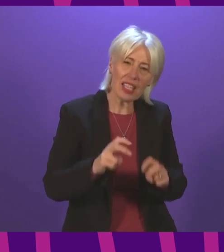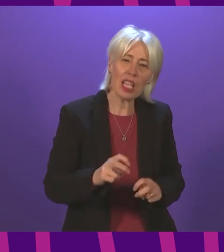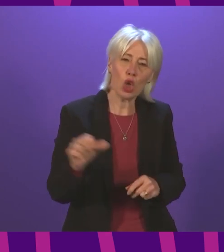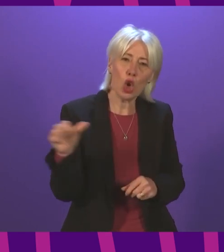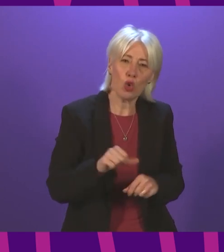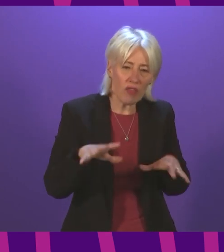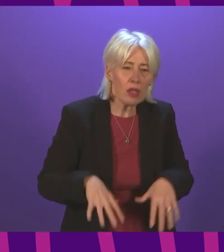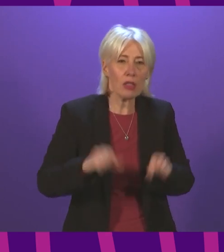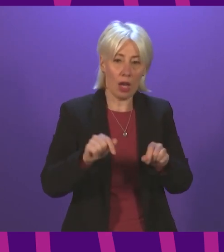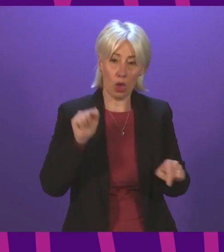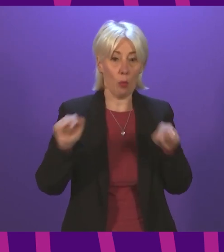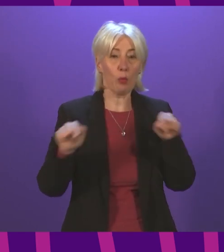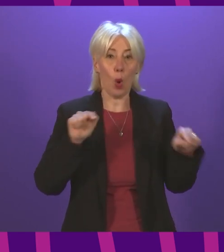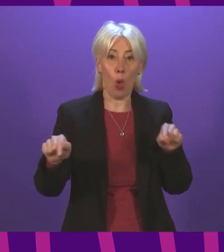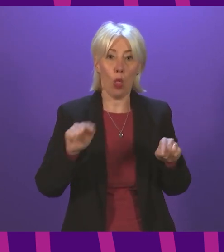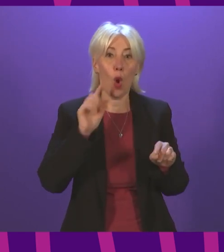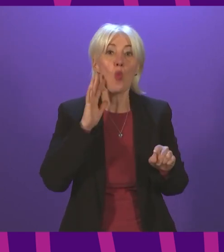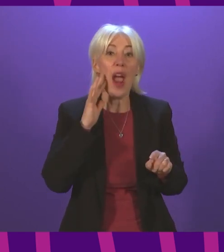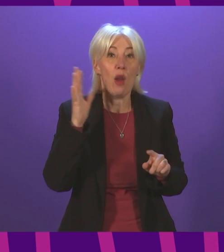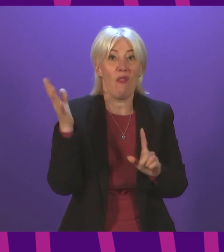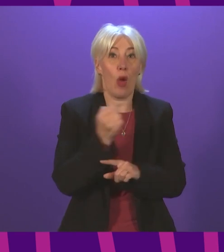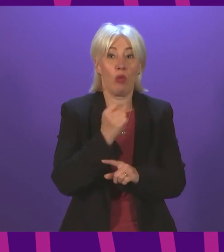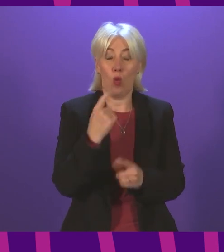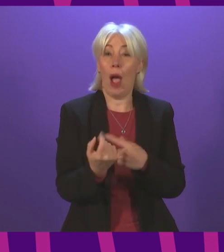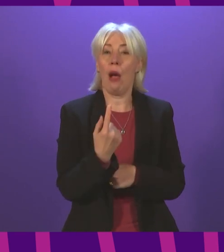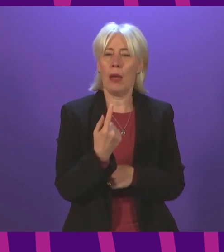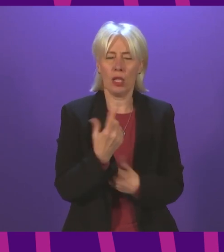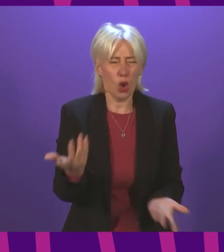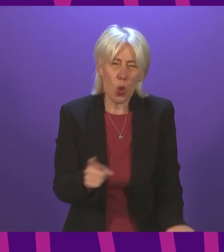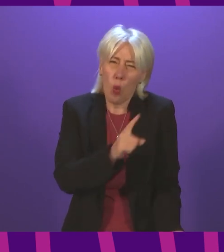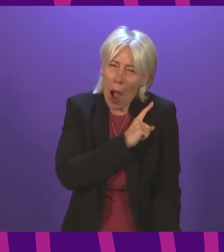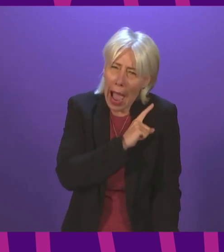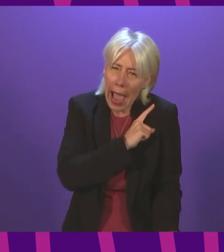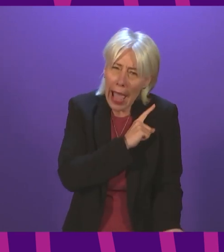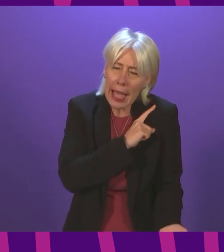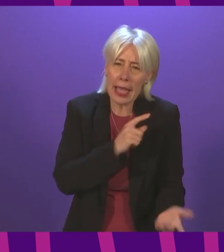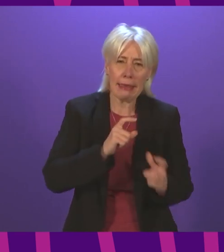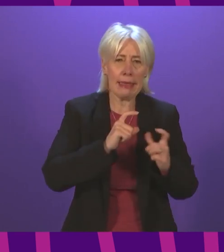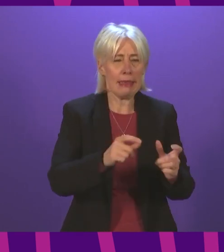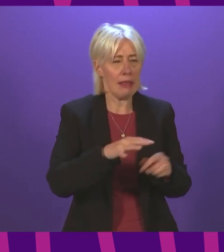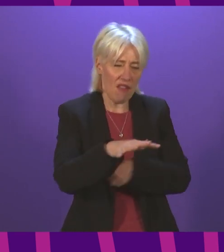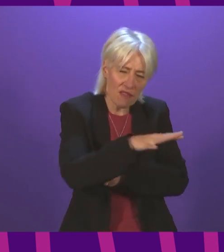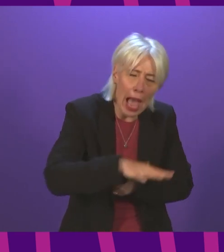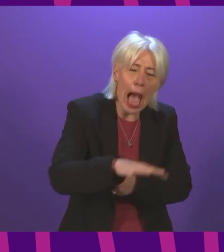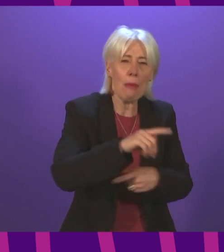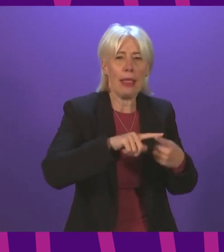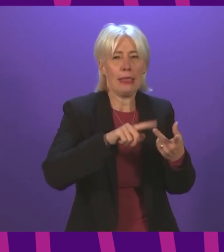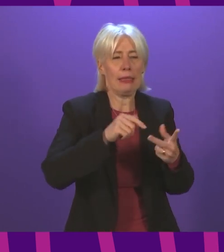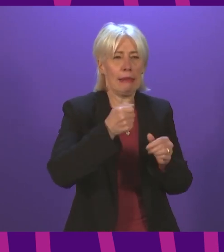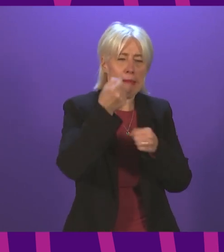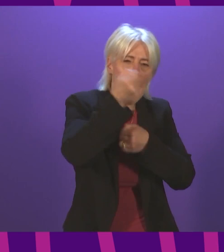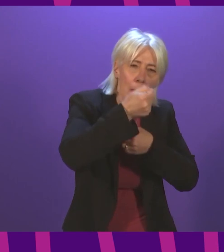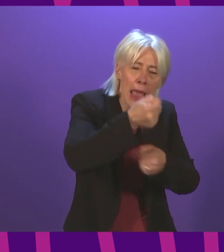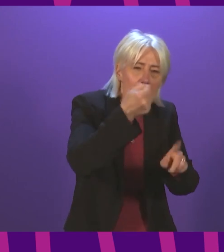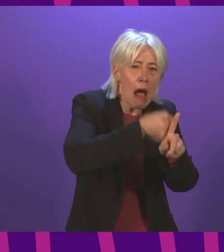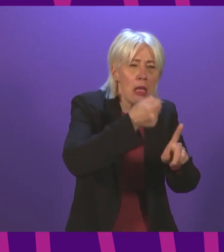as soon as the circumstances became clear. So why, First Minister, is it still falling to whistleblowers, families and campaigners